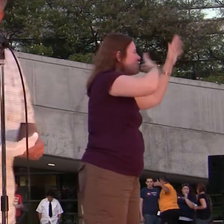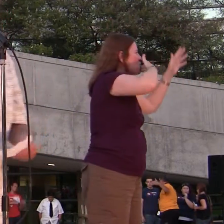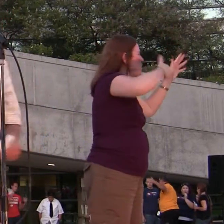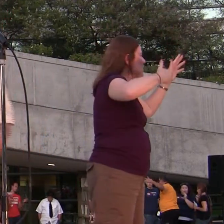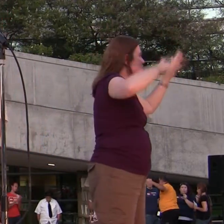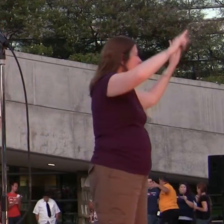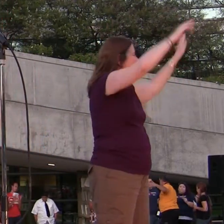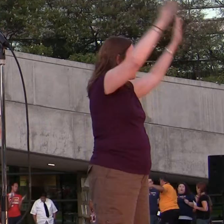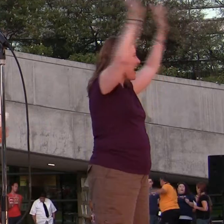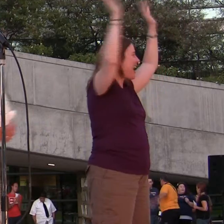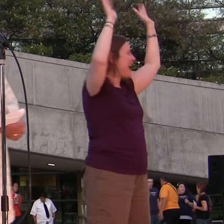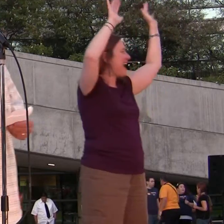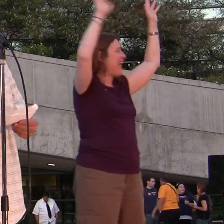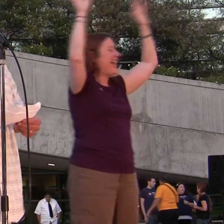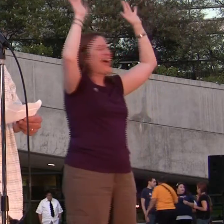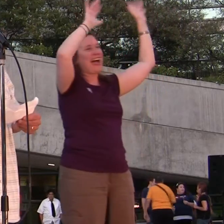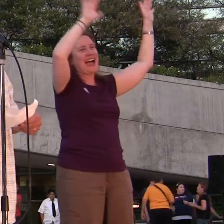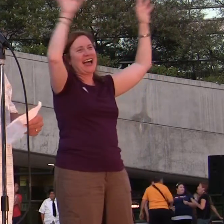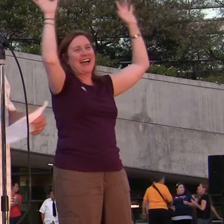out there.